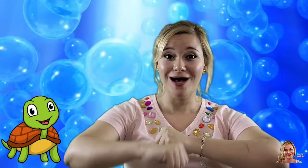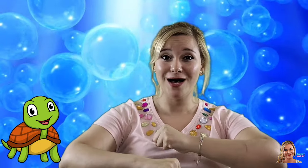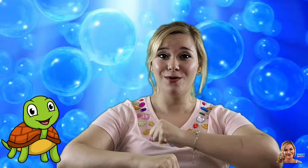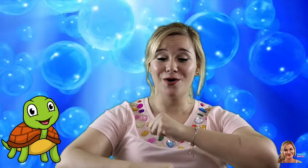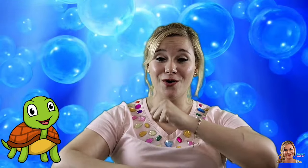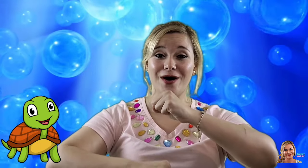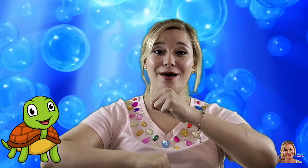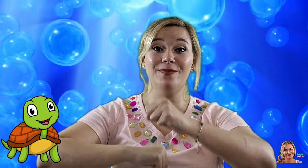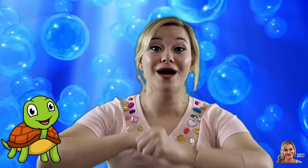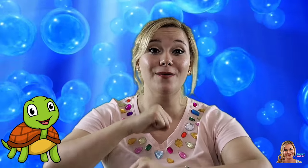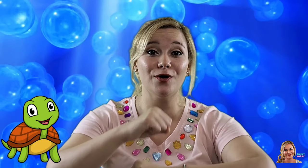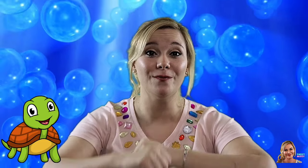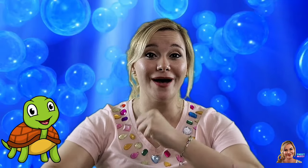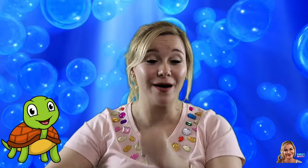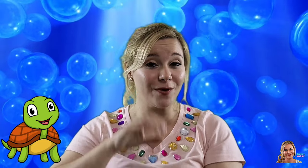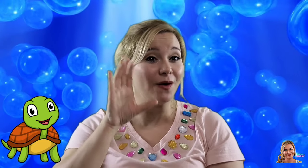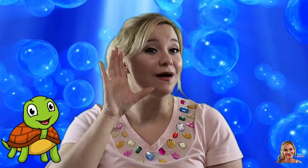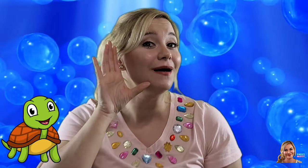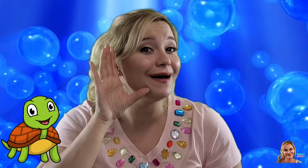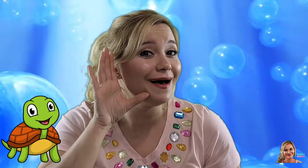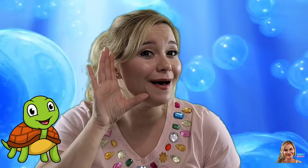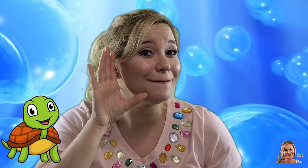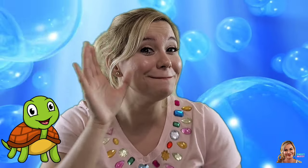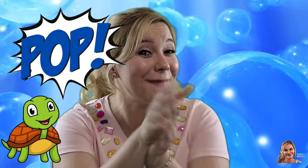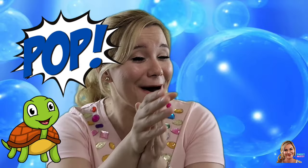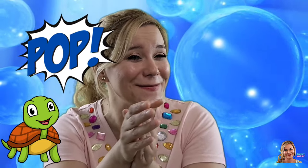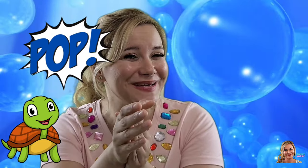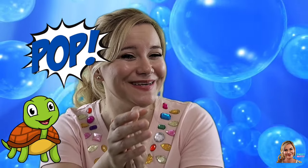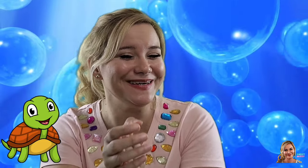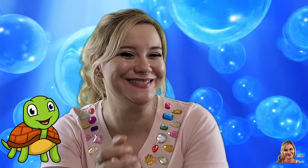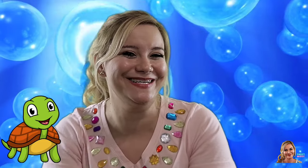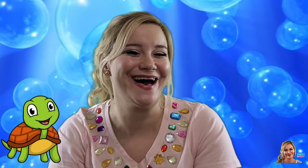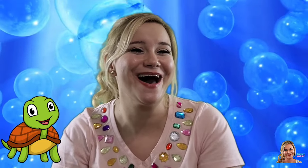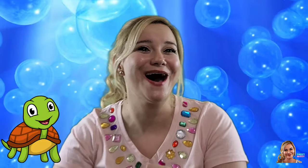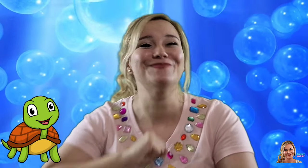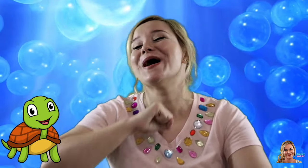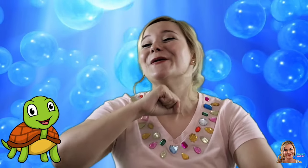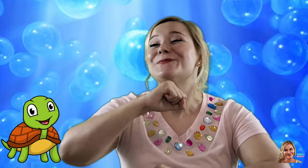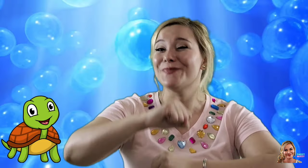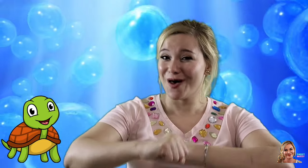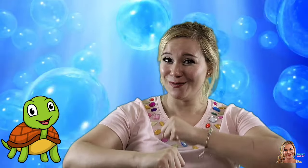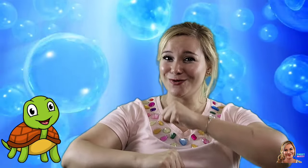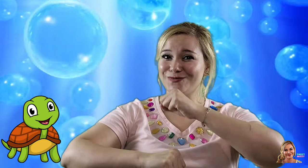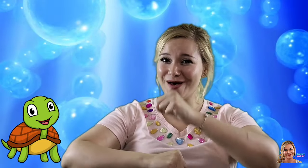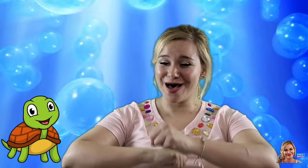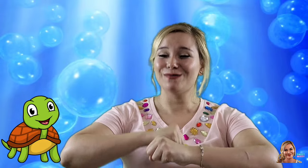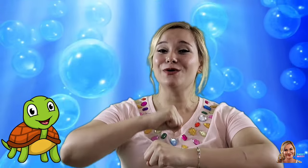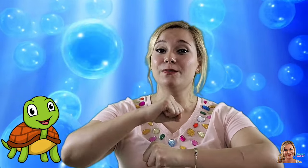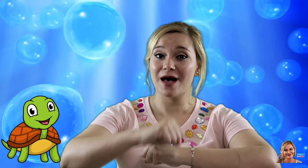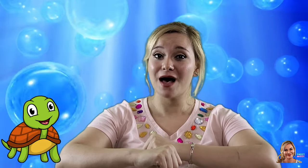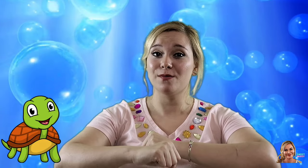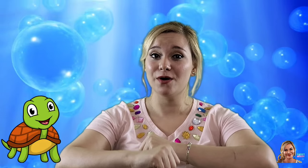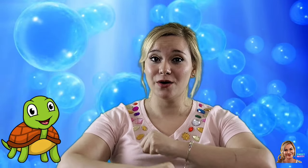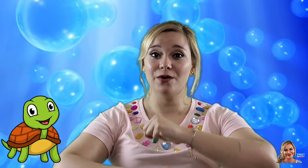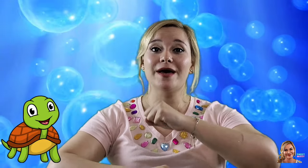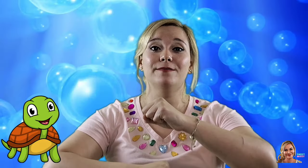bubble, and bubble, bubble, pop. Good job! Bubble, bubble, bubble, and